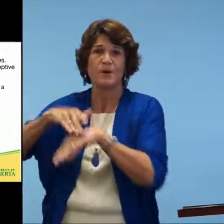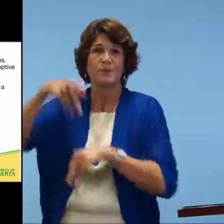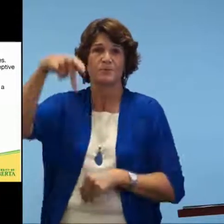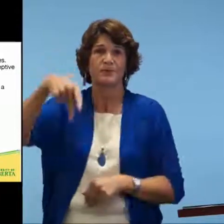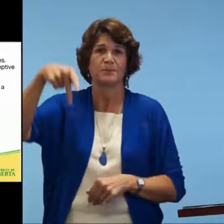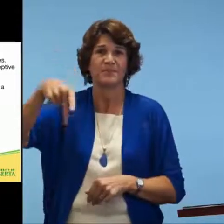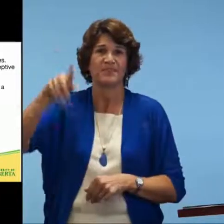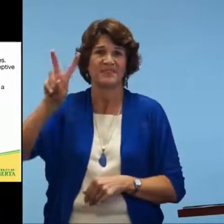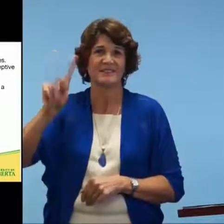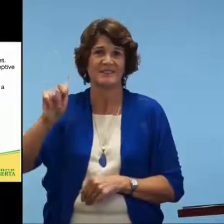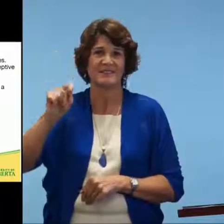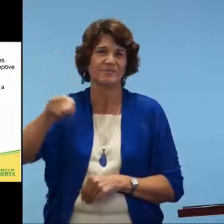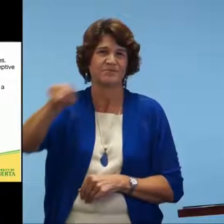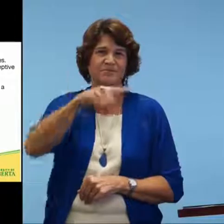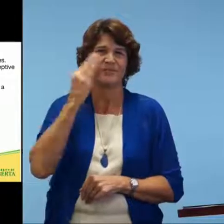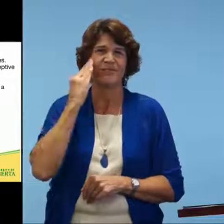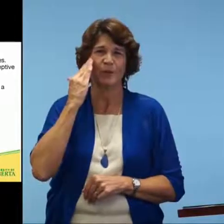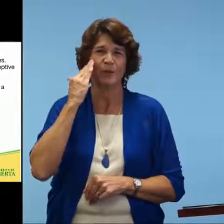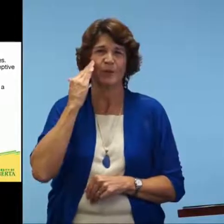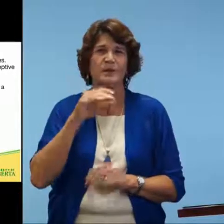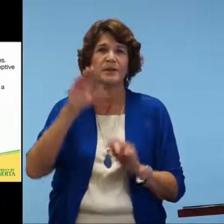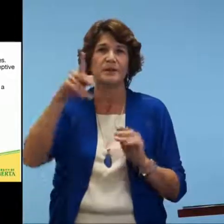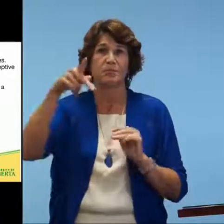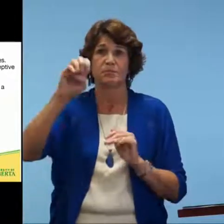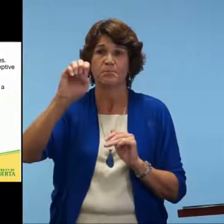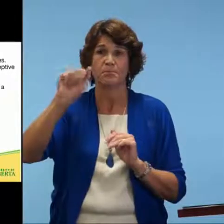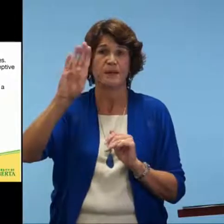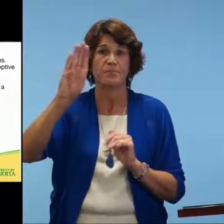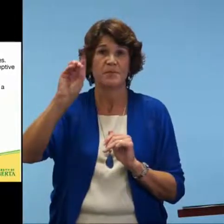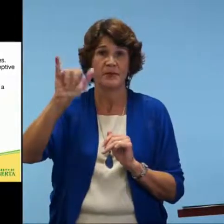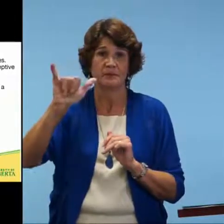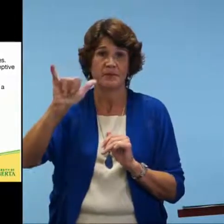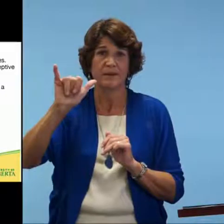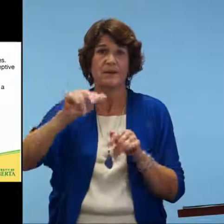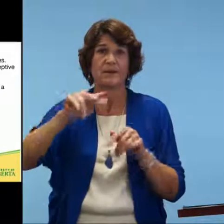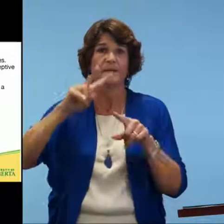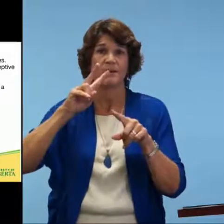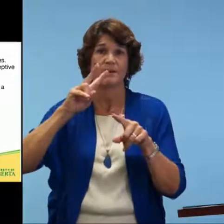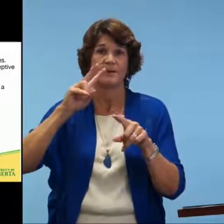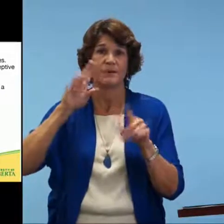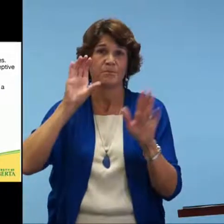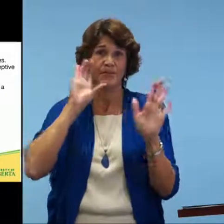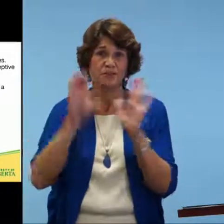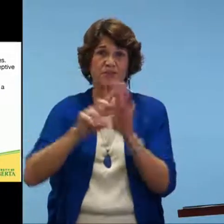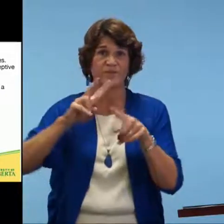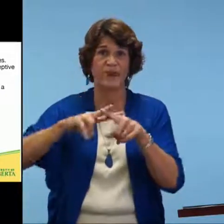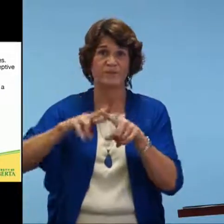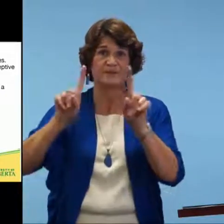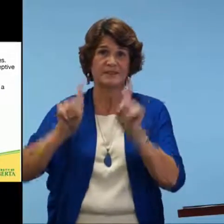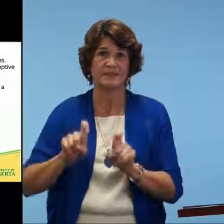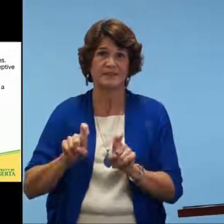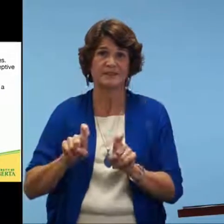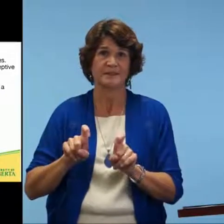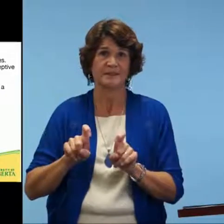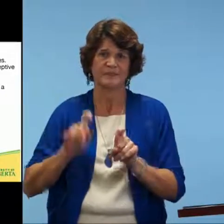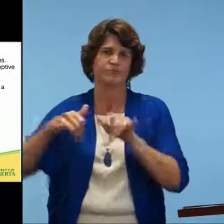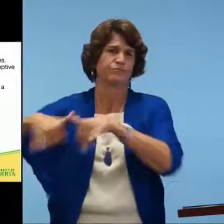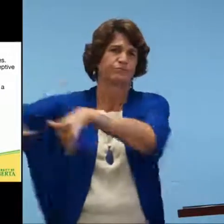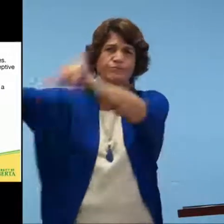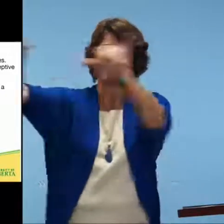that's based on the PPVT, I'm sure you're familiar with that, the Peabody Picture Vocabulary Test,